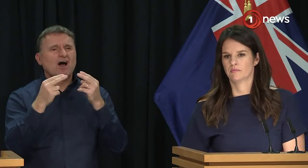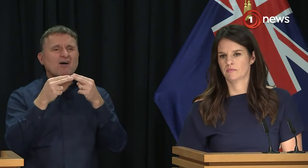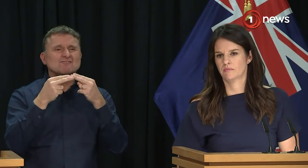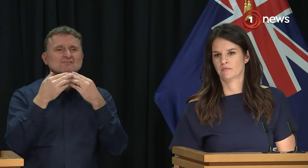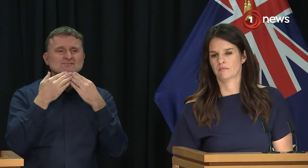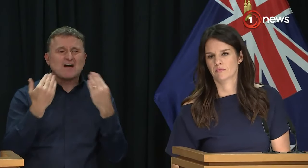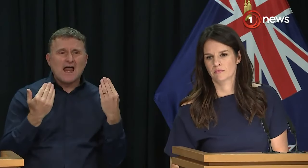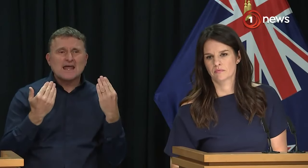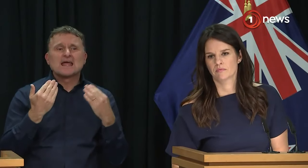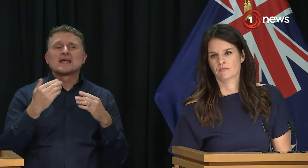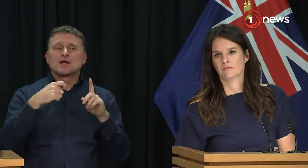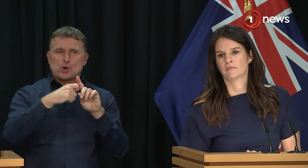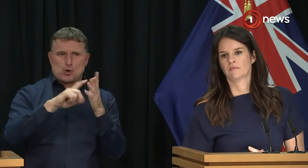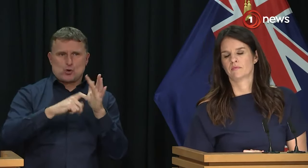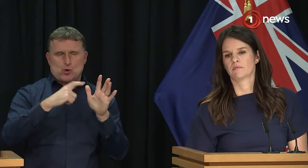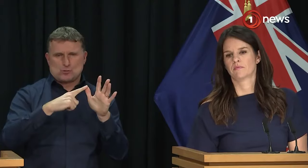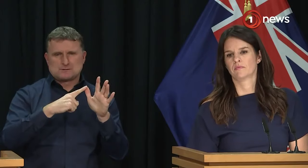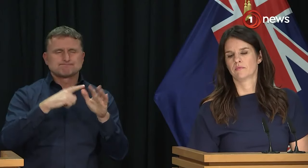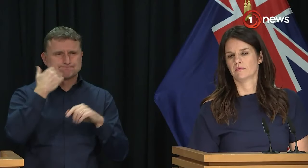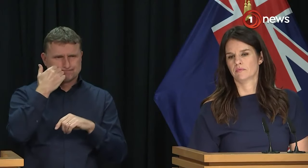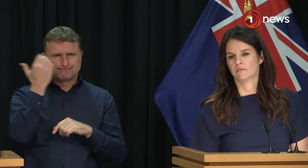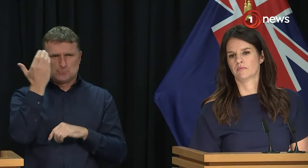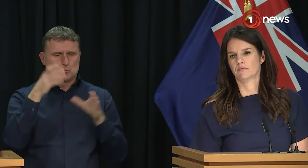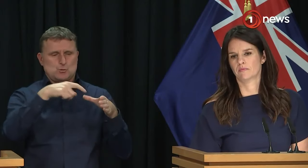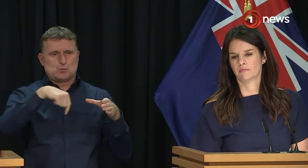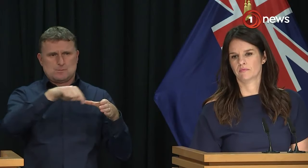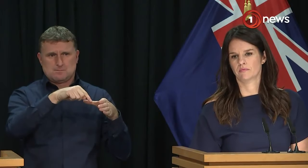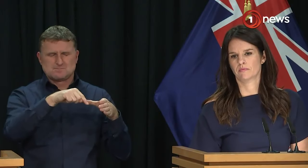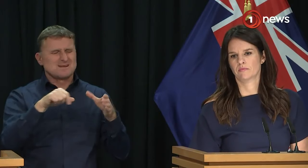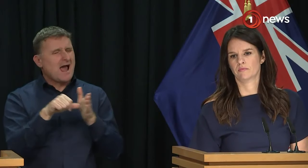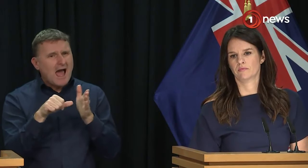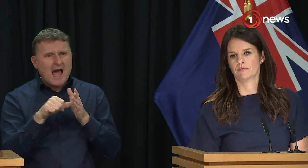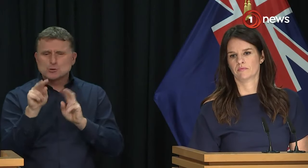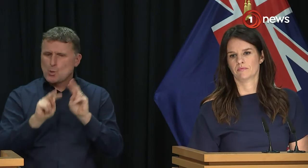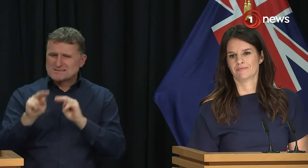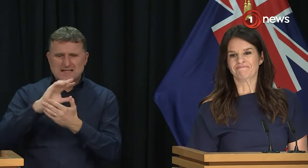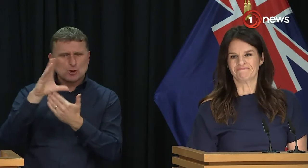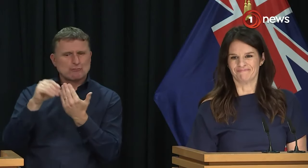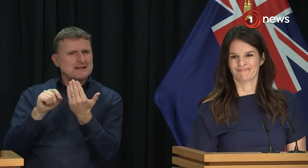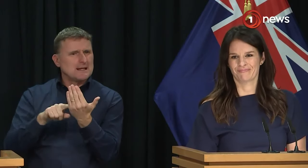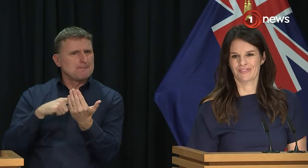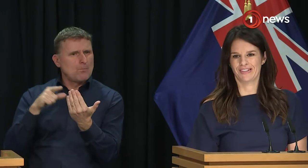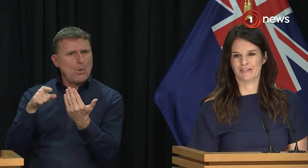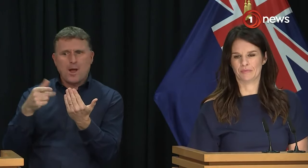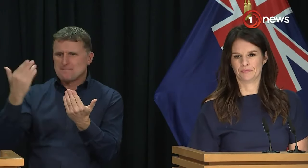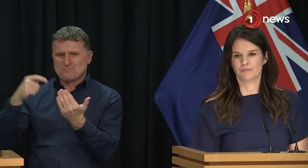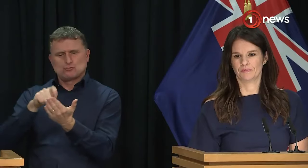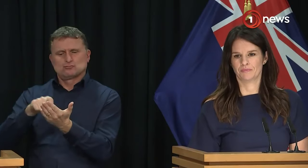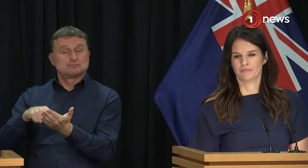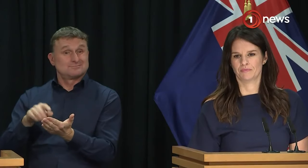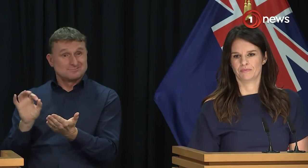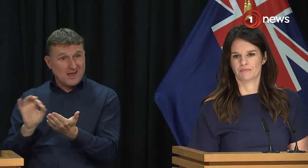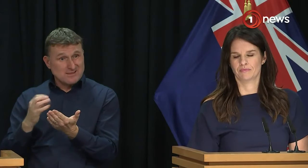was very difficult to assess the outcome of the curriculum because the curriculum hadn't been written previously. So now,